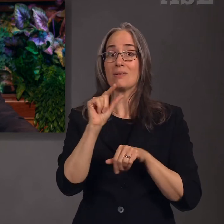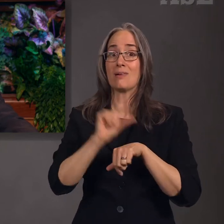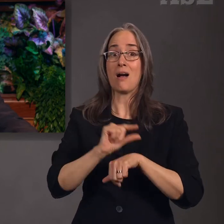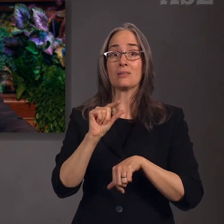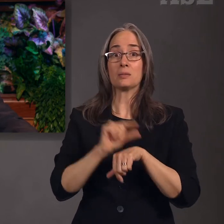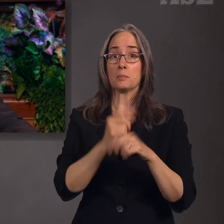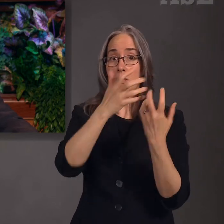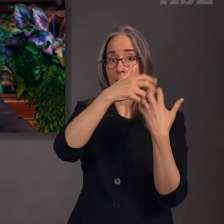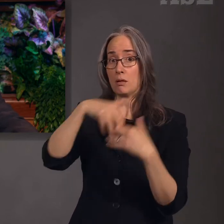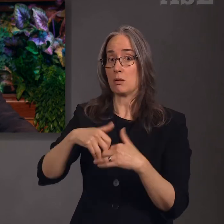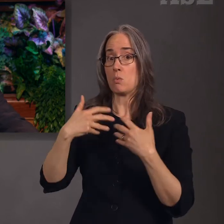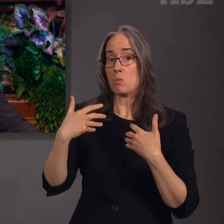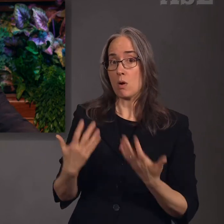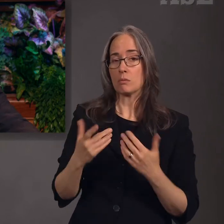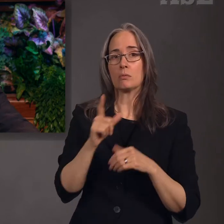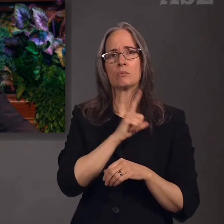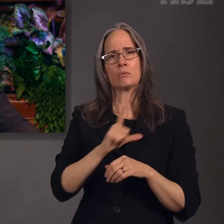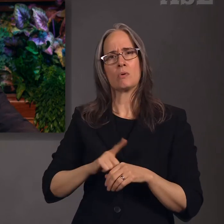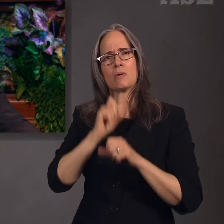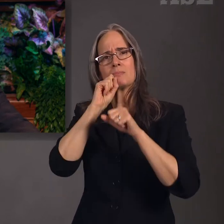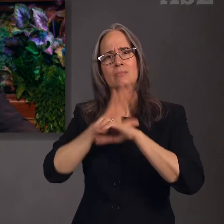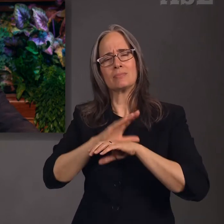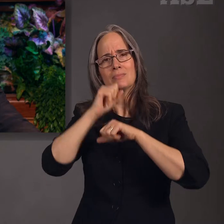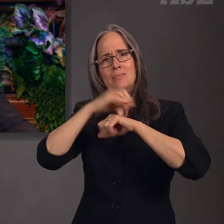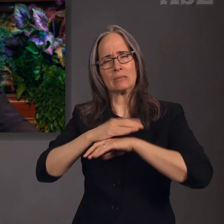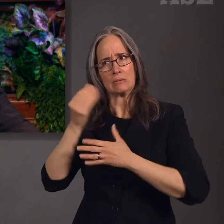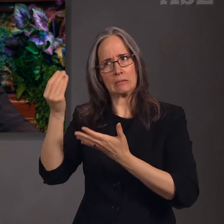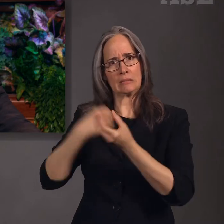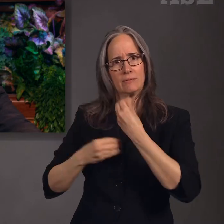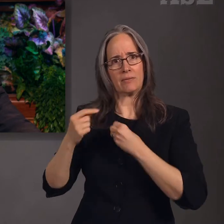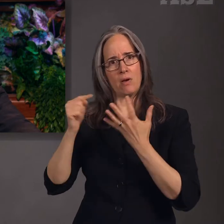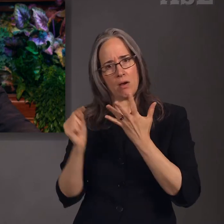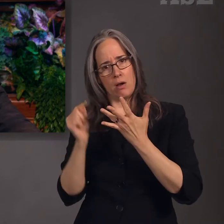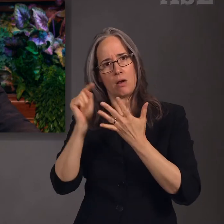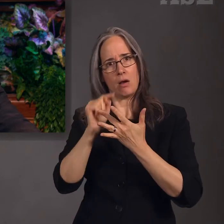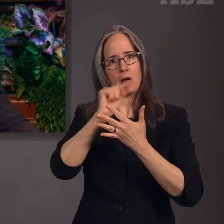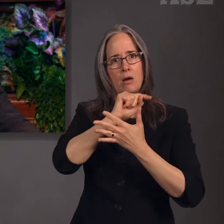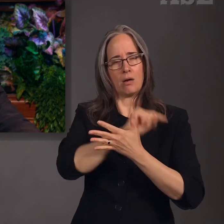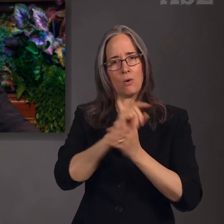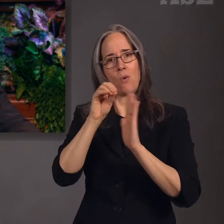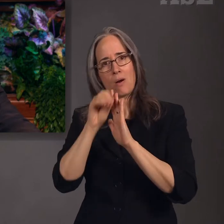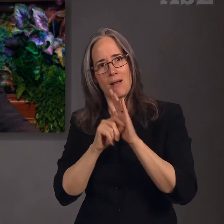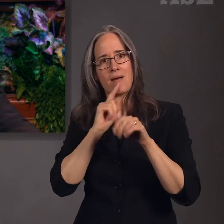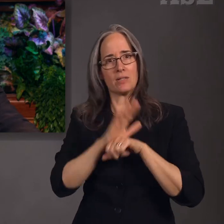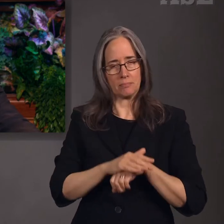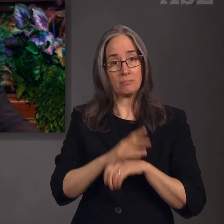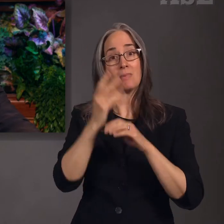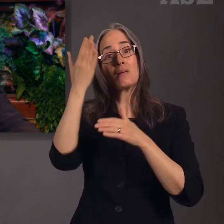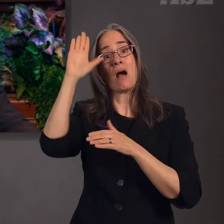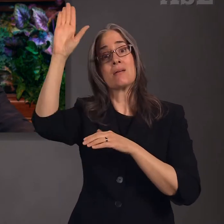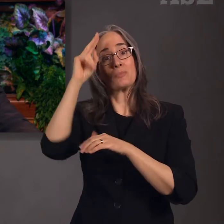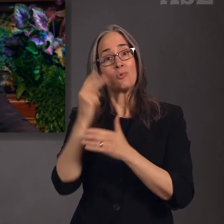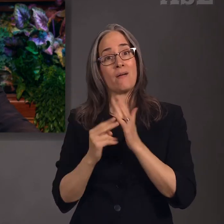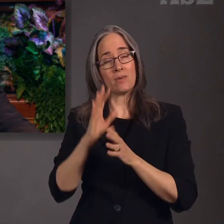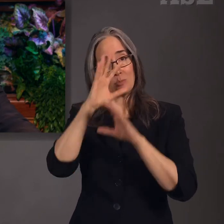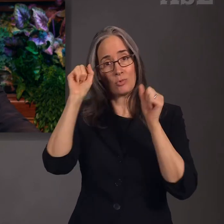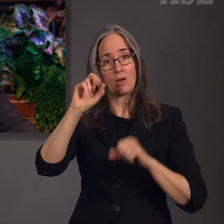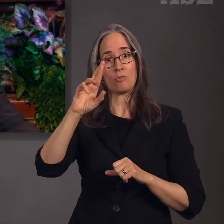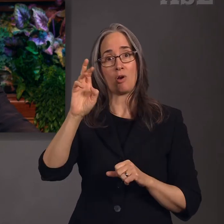ordinances and covenants. God's prophet, President Rosalem Nelson, admonished us in his